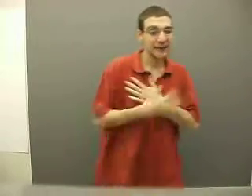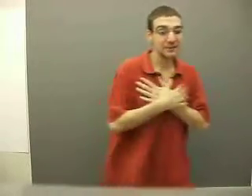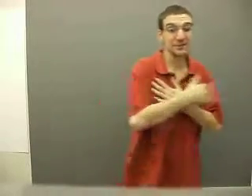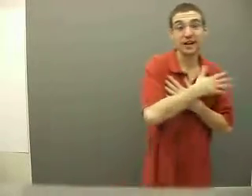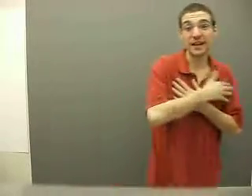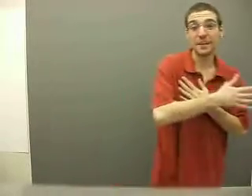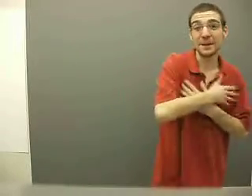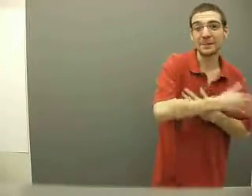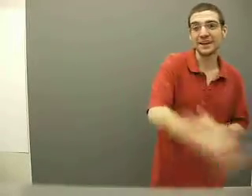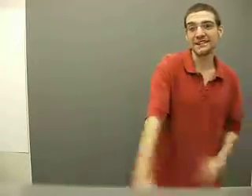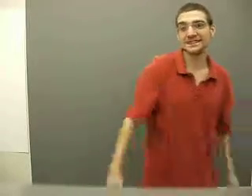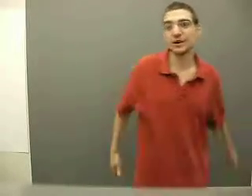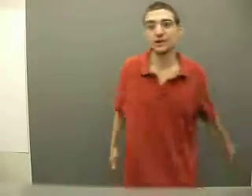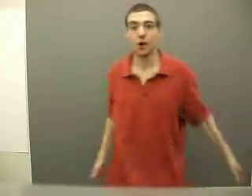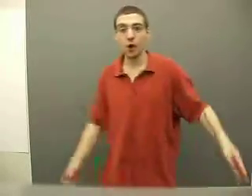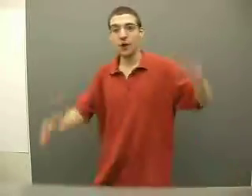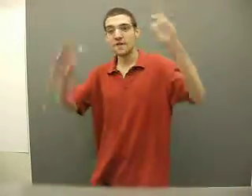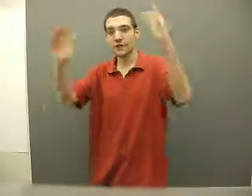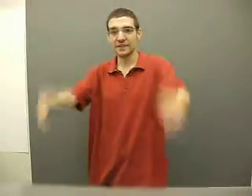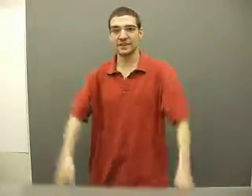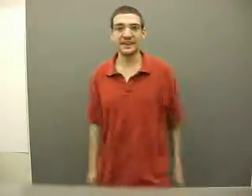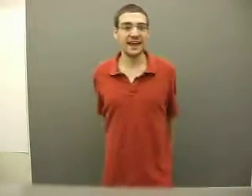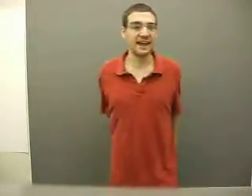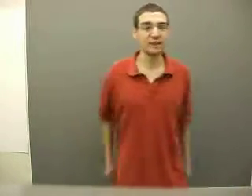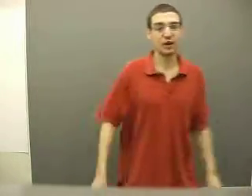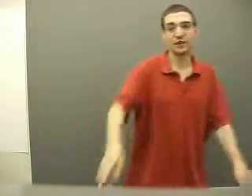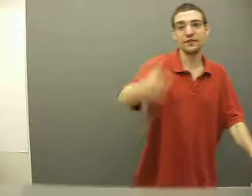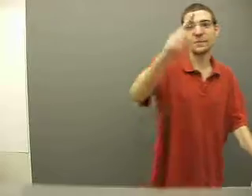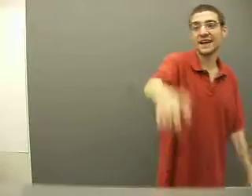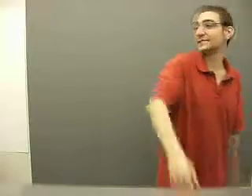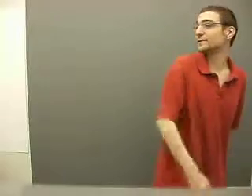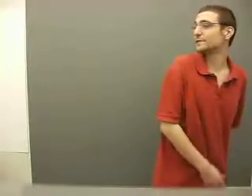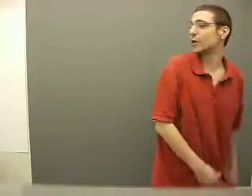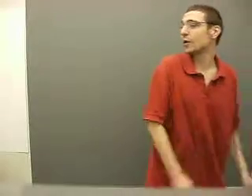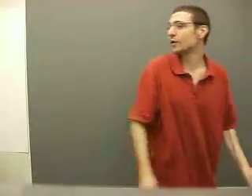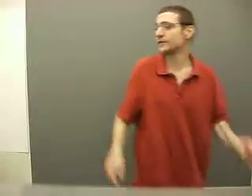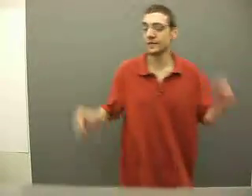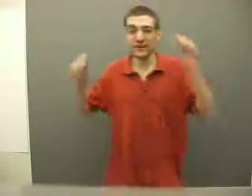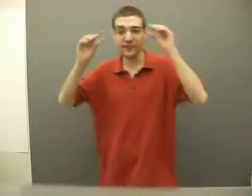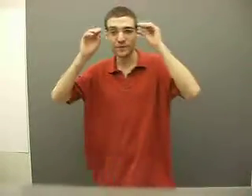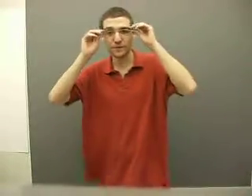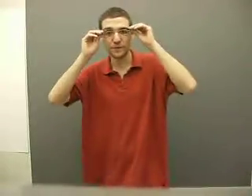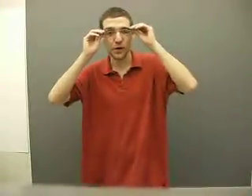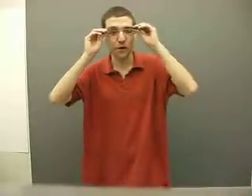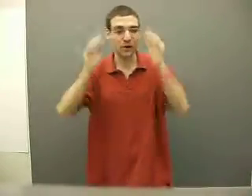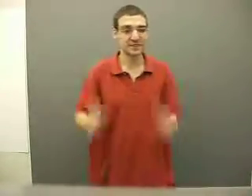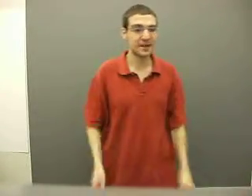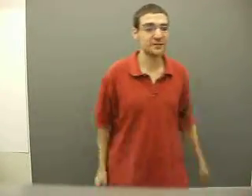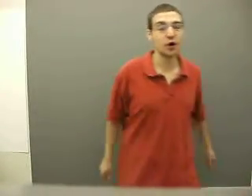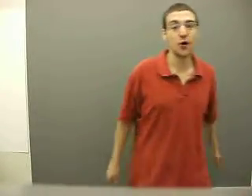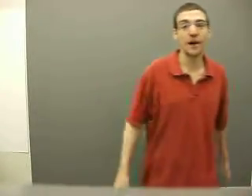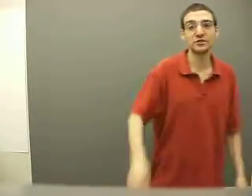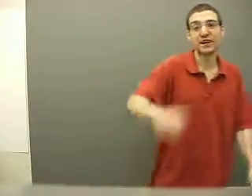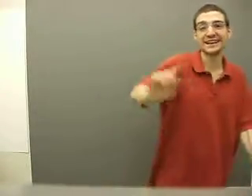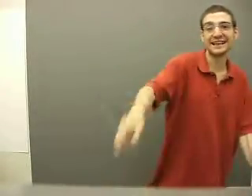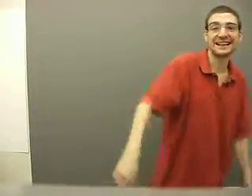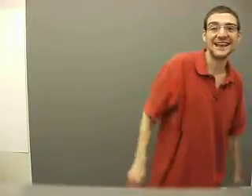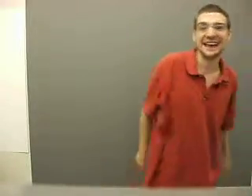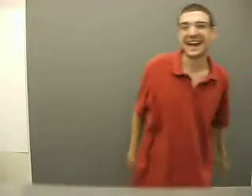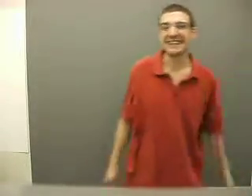I'm just trying to make myself go further than I ever could have imagined before. Even fathom before. Because I know I'm trying to get that cast